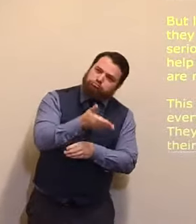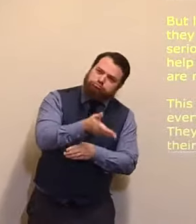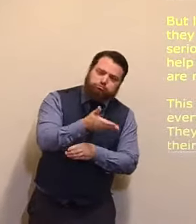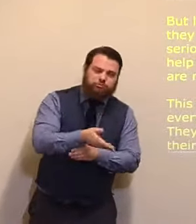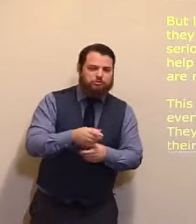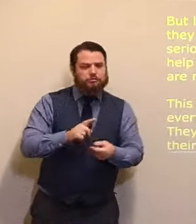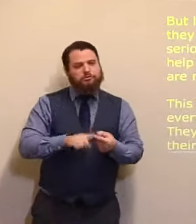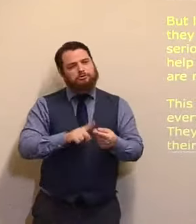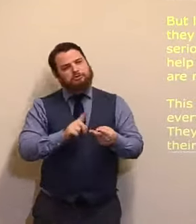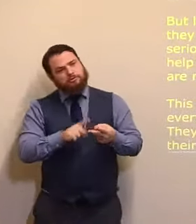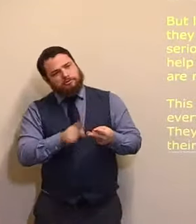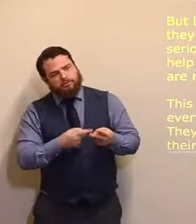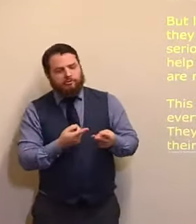relationship, with the living God.